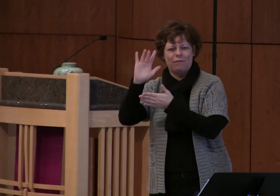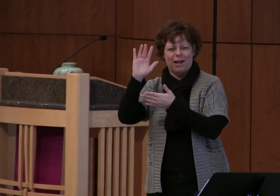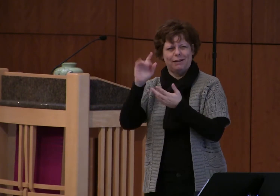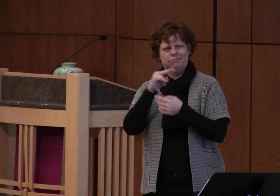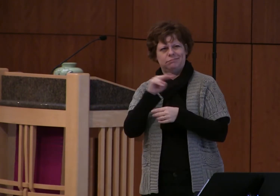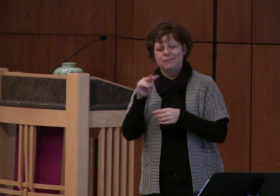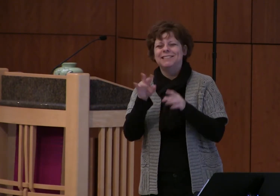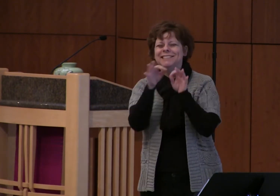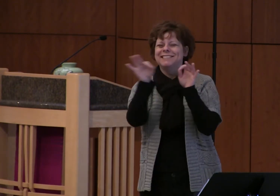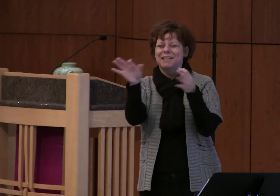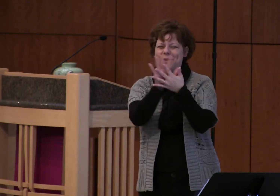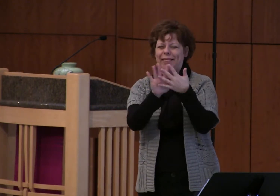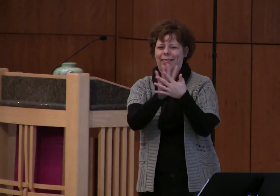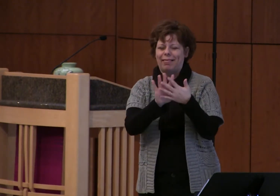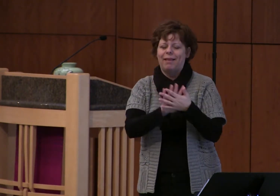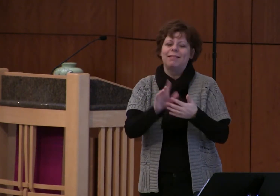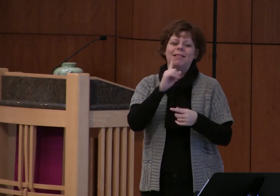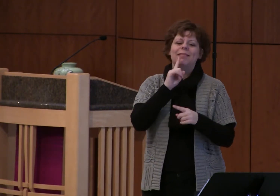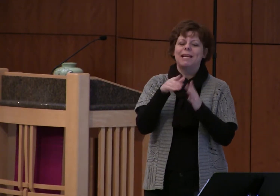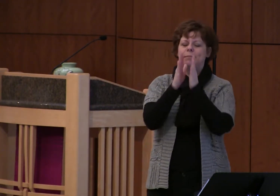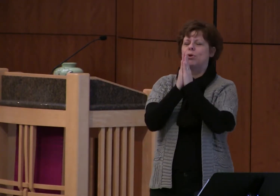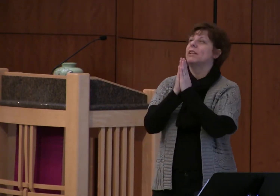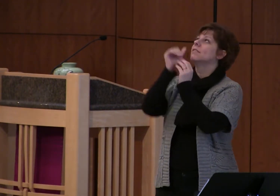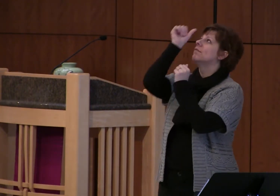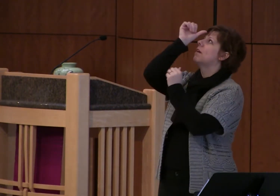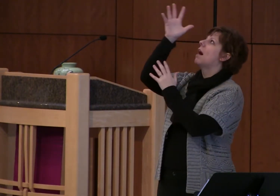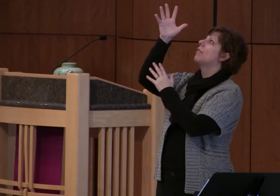later he prays father glorify your name